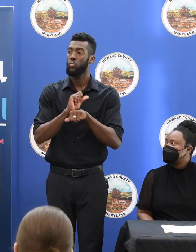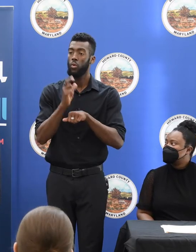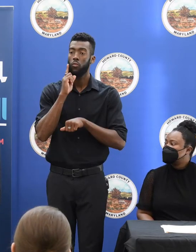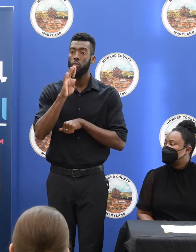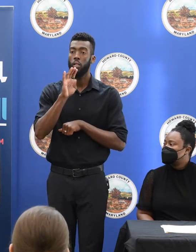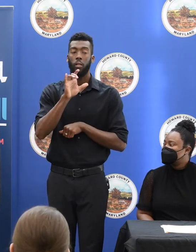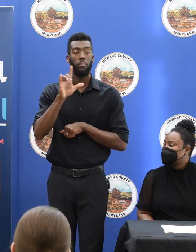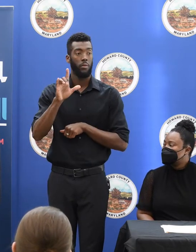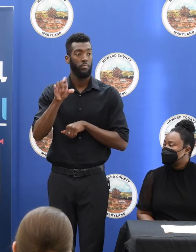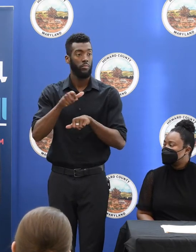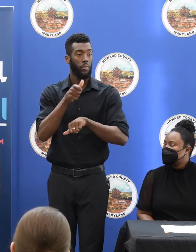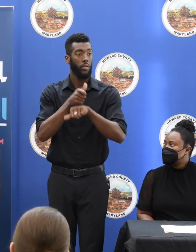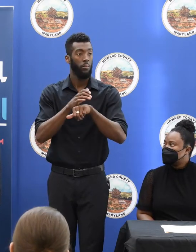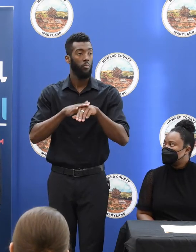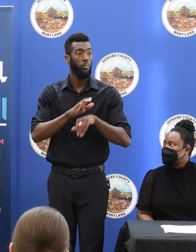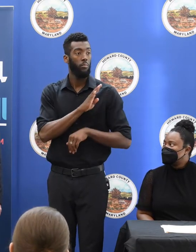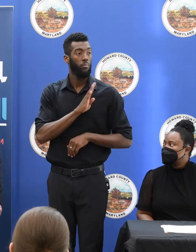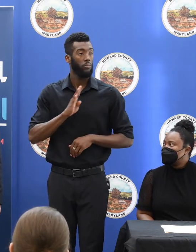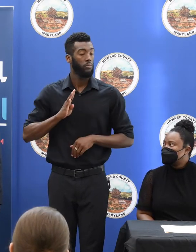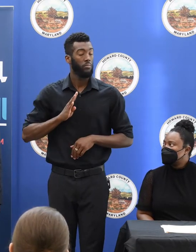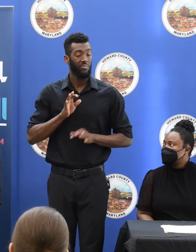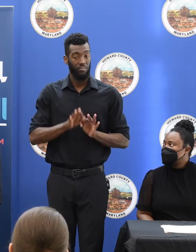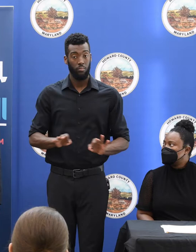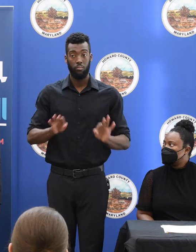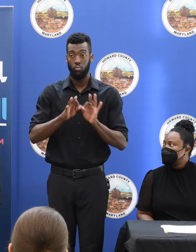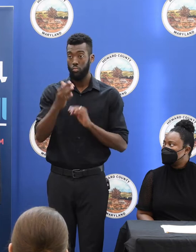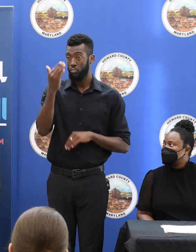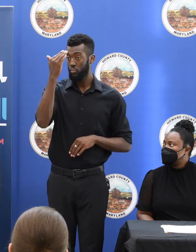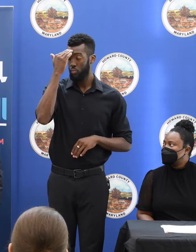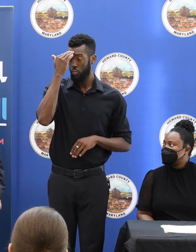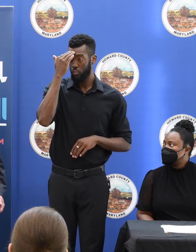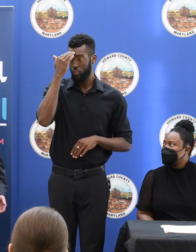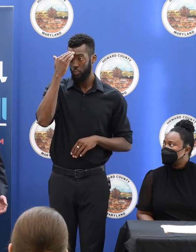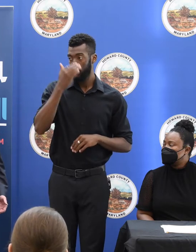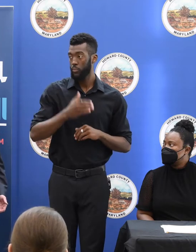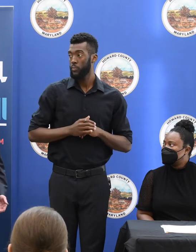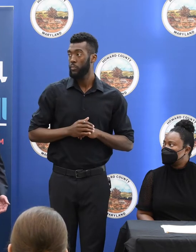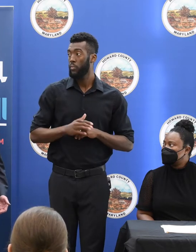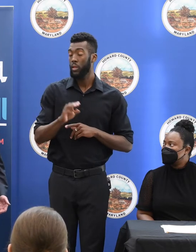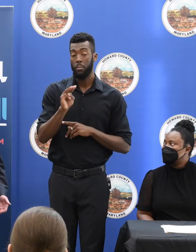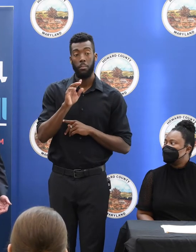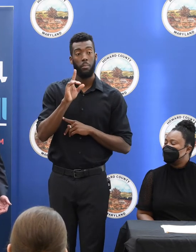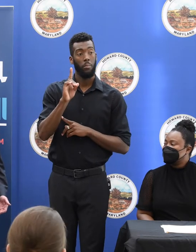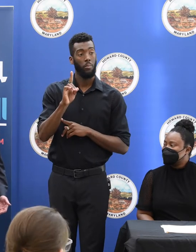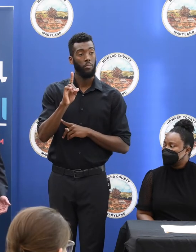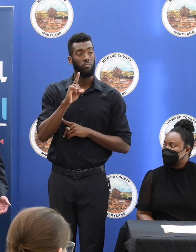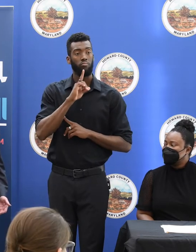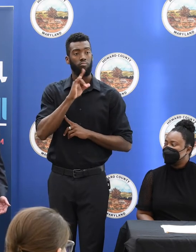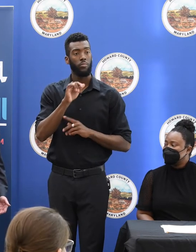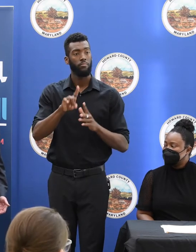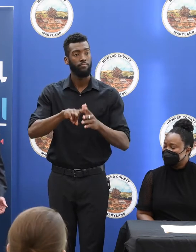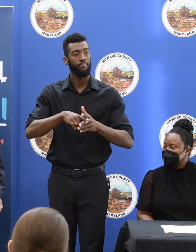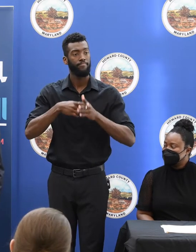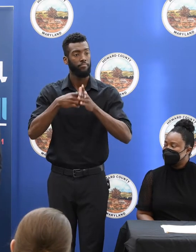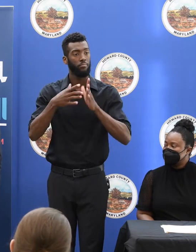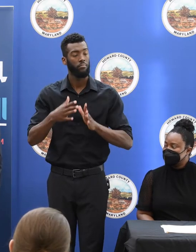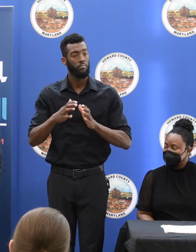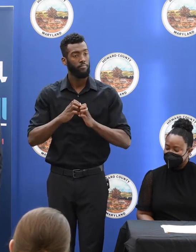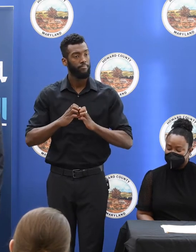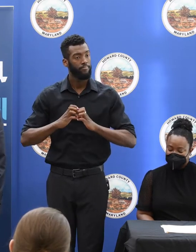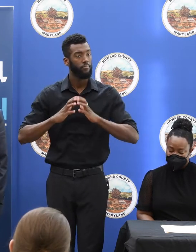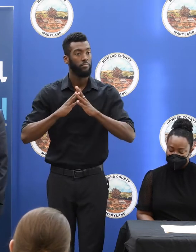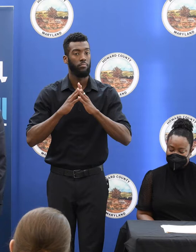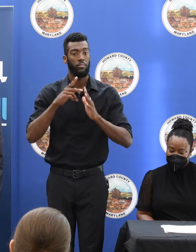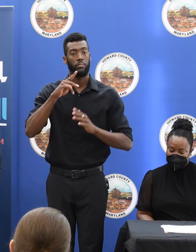set up the board. It's important to know that this is, Maryland is a pioneer in this. So it has no